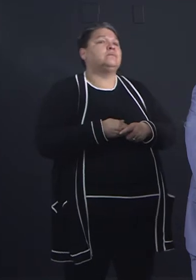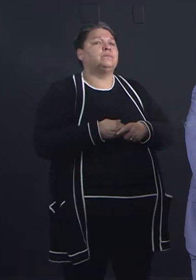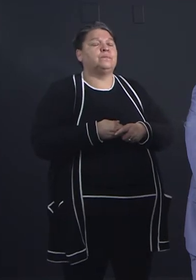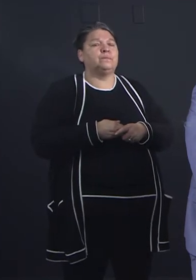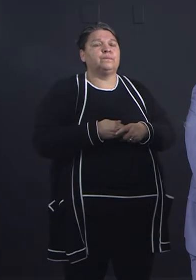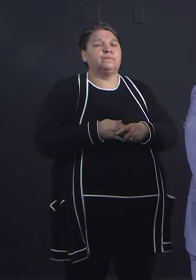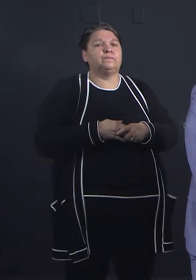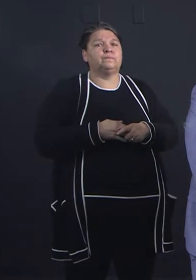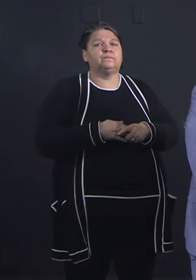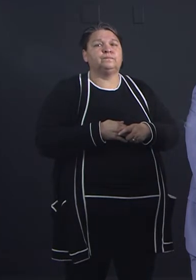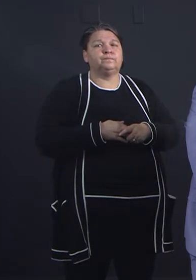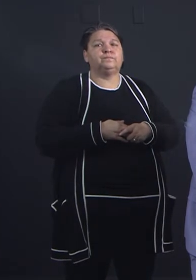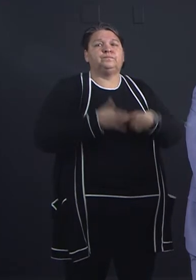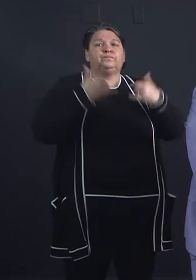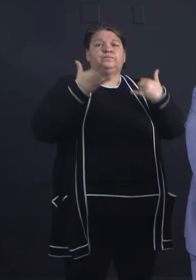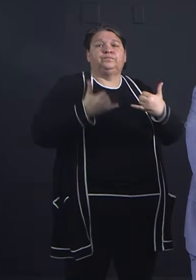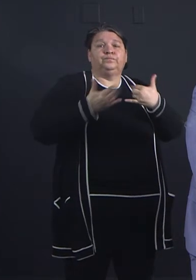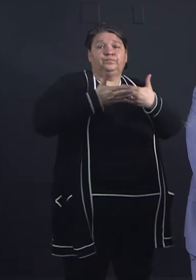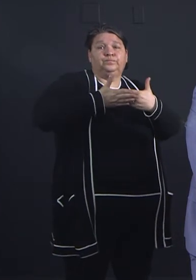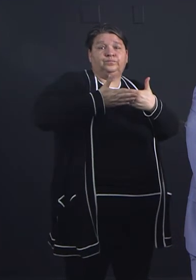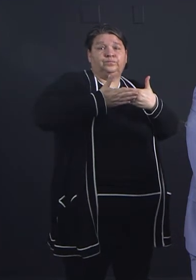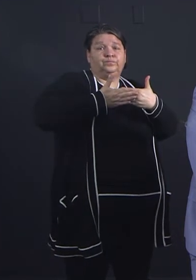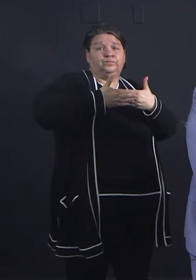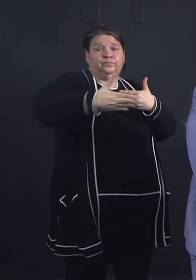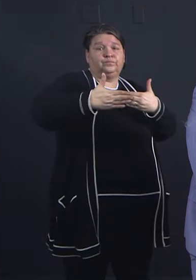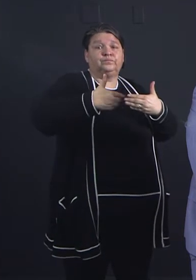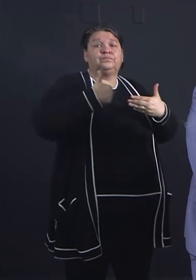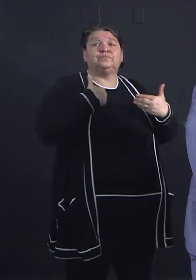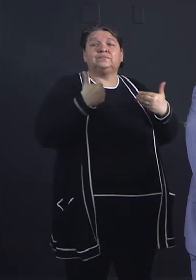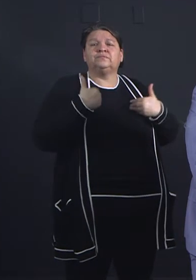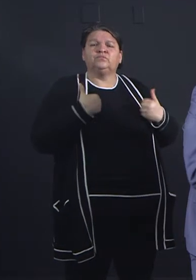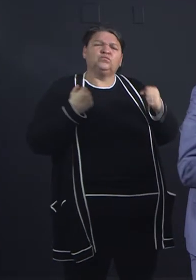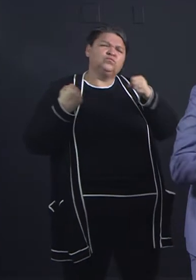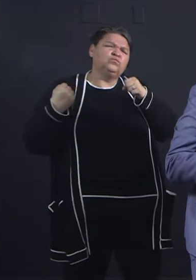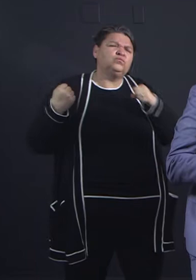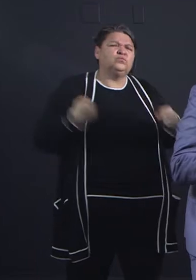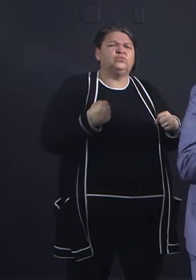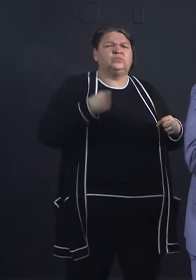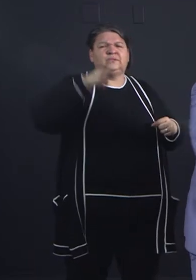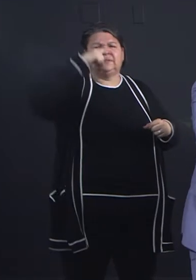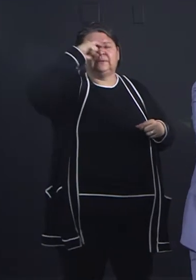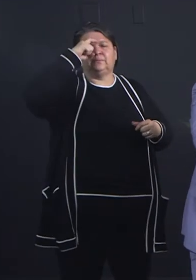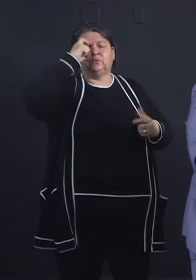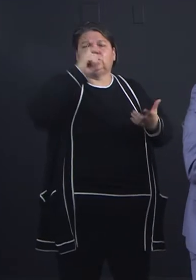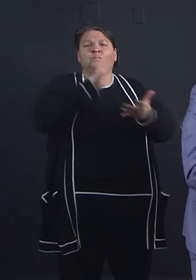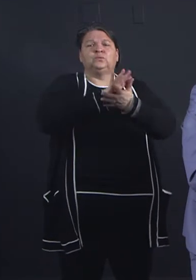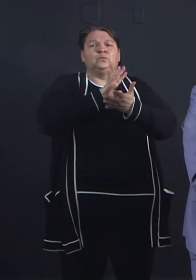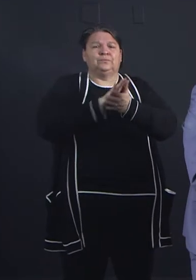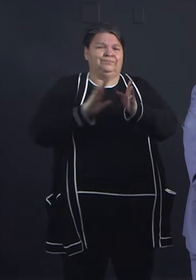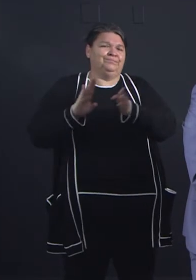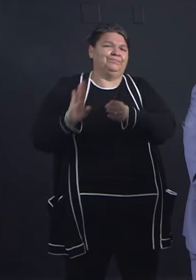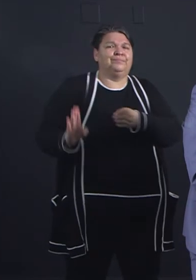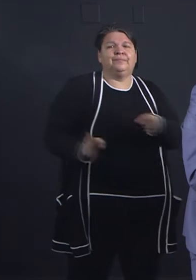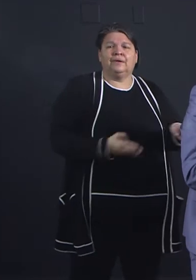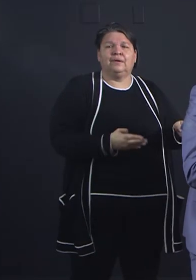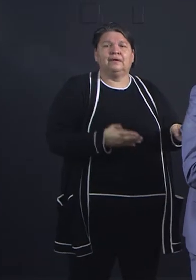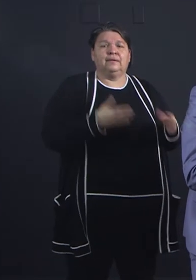a very robust summer school. We want to make up for this lost time. We were on upward trajectory this year, and